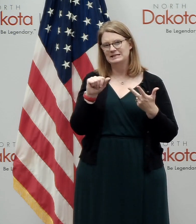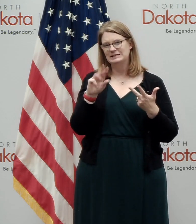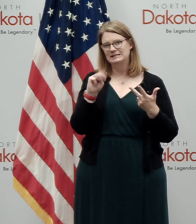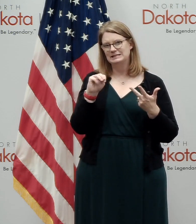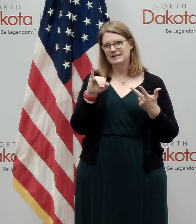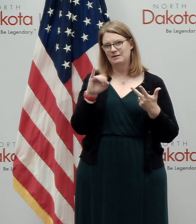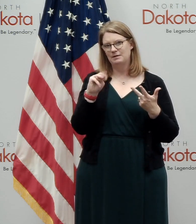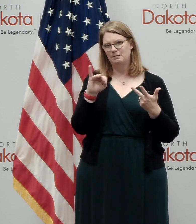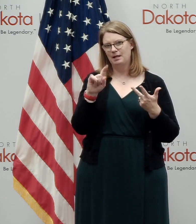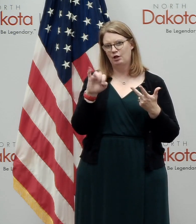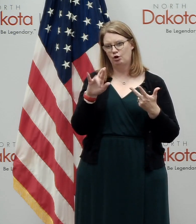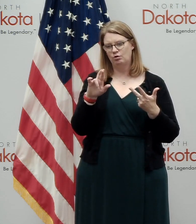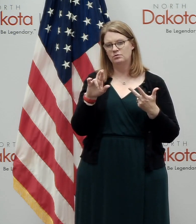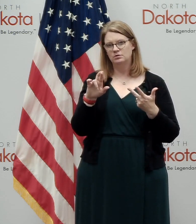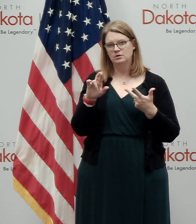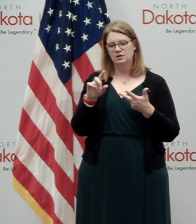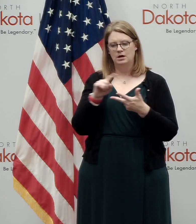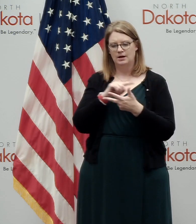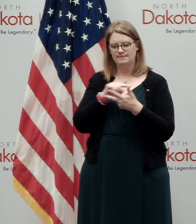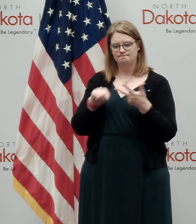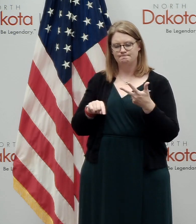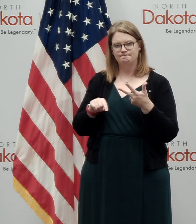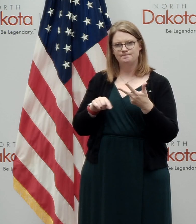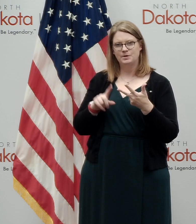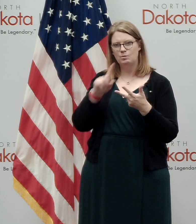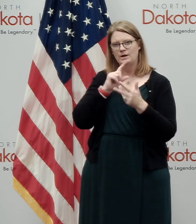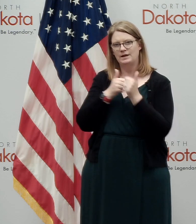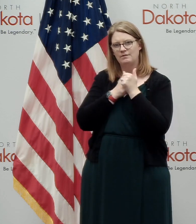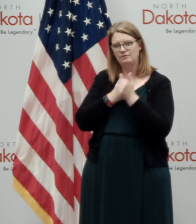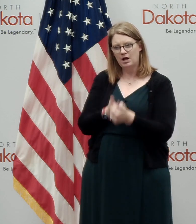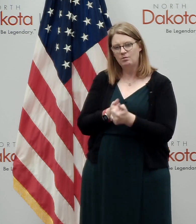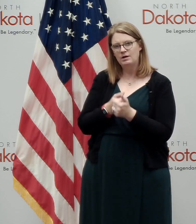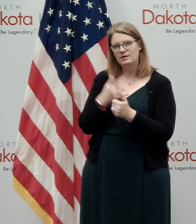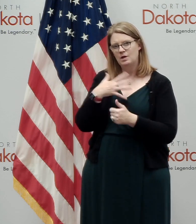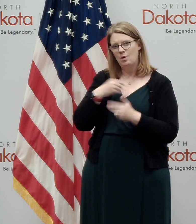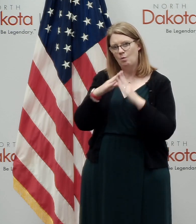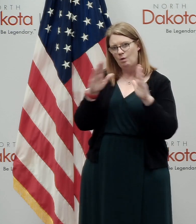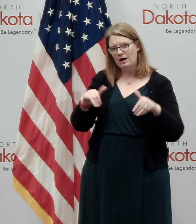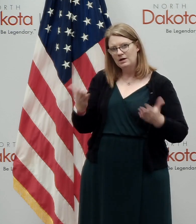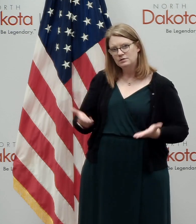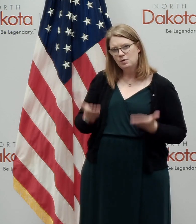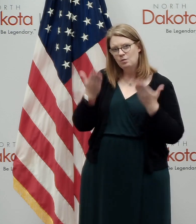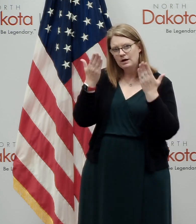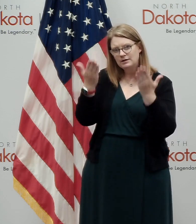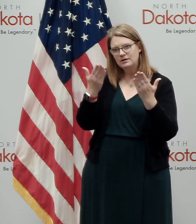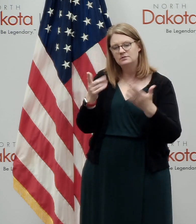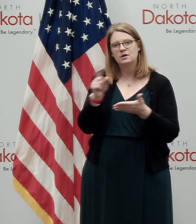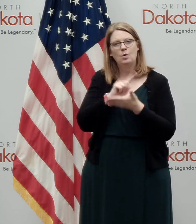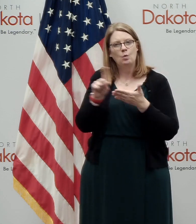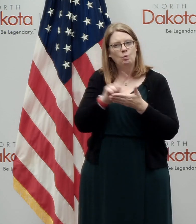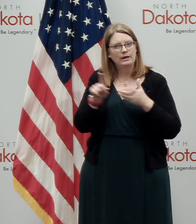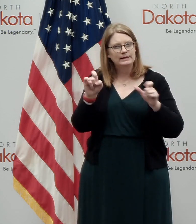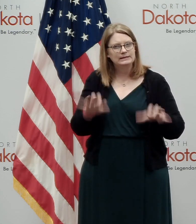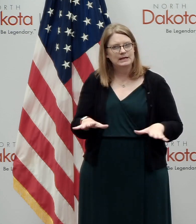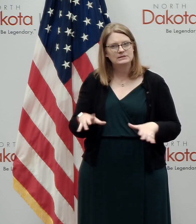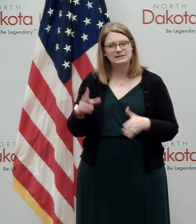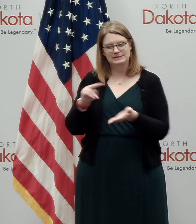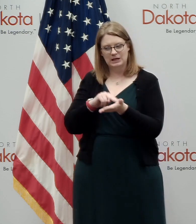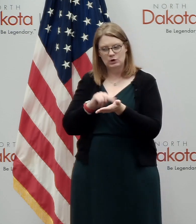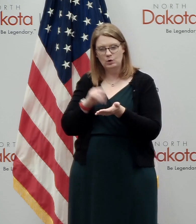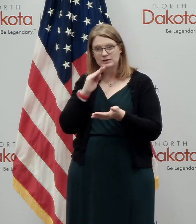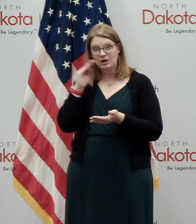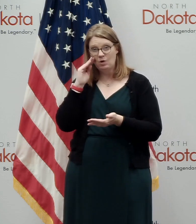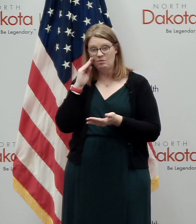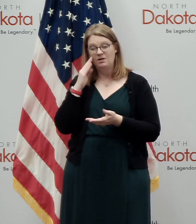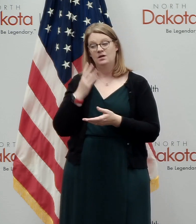last Saturday, uh, tracking the White House recommendations, uh, which again, conducting weekly testing in our long-term care, which is